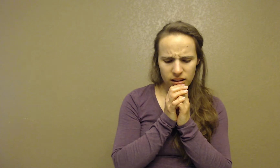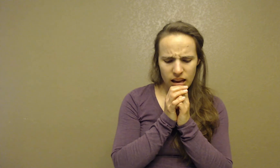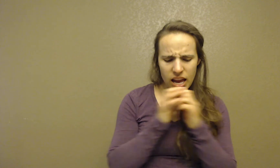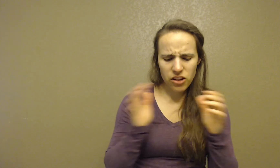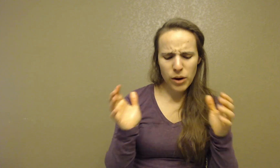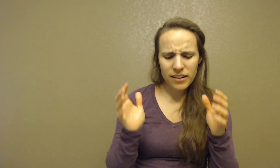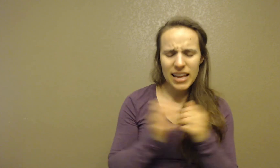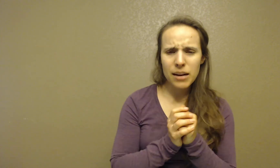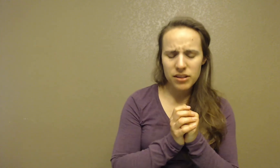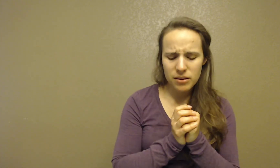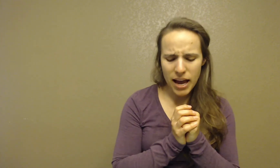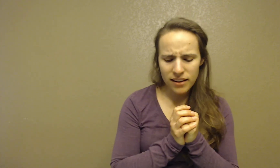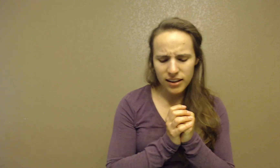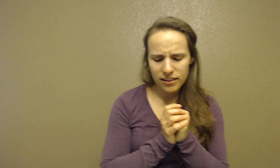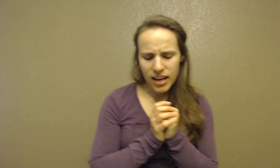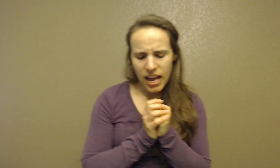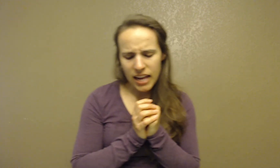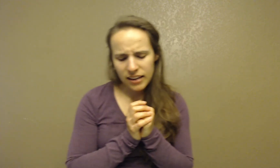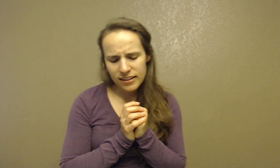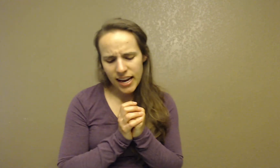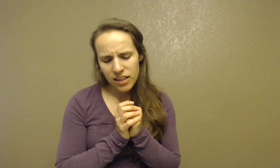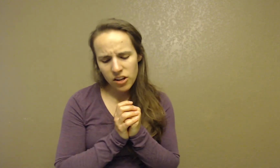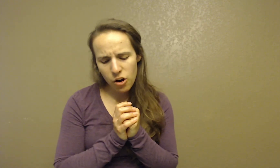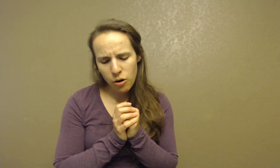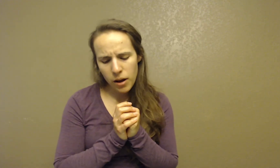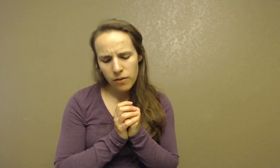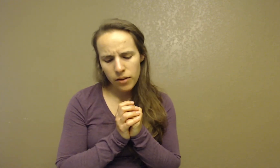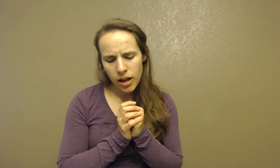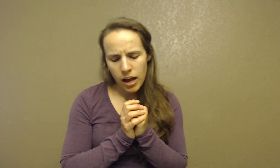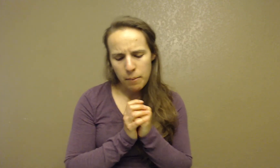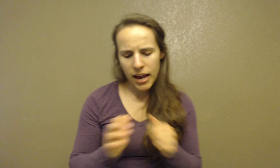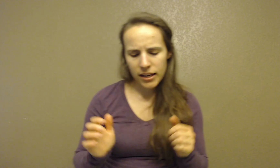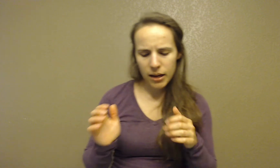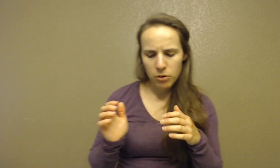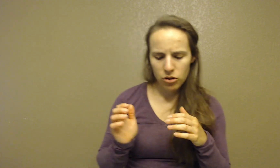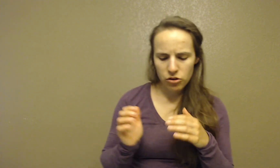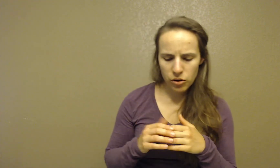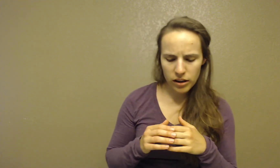His friends led him to Damascus, and he stayed at the home of a man named Judas,